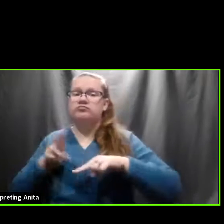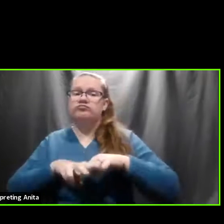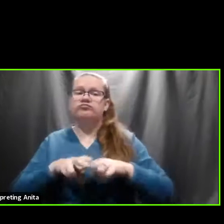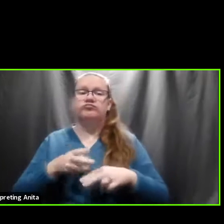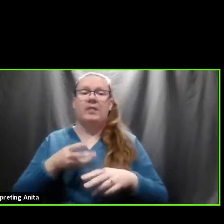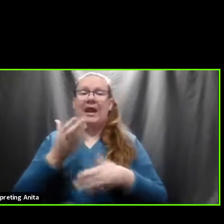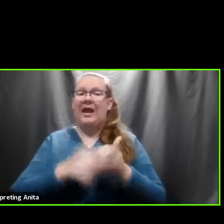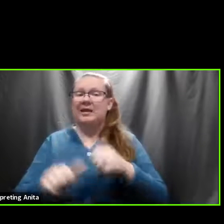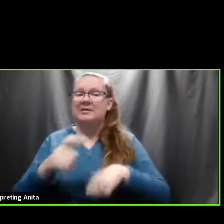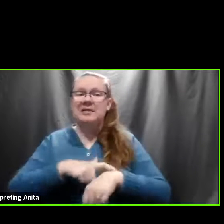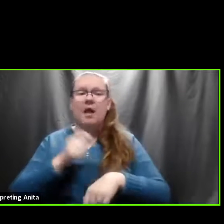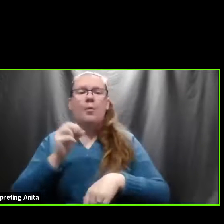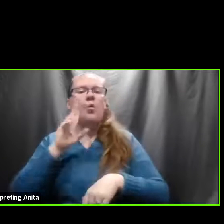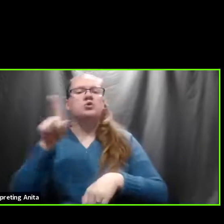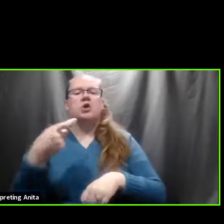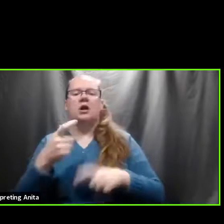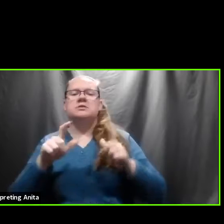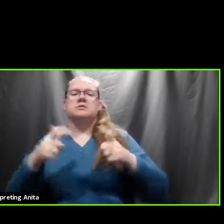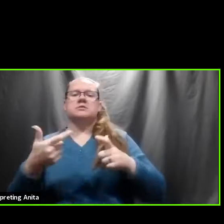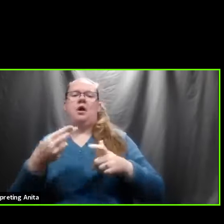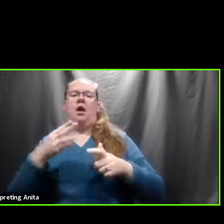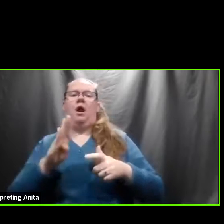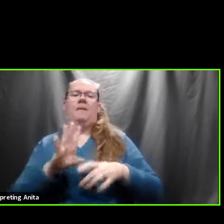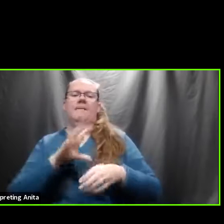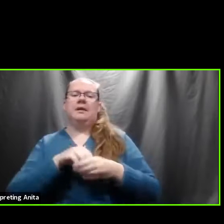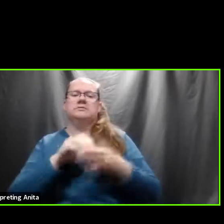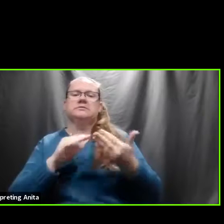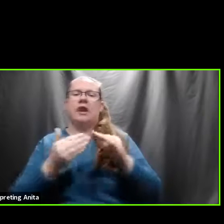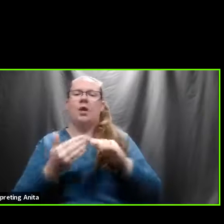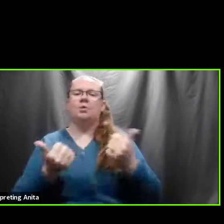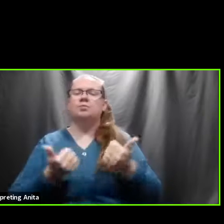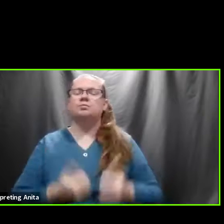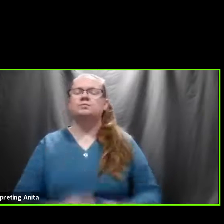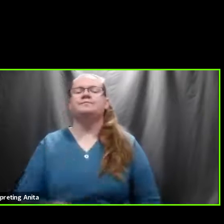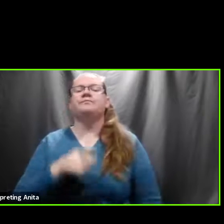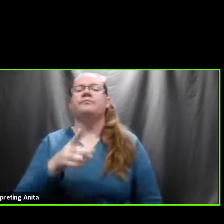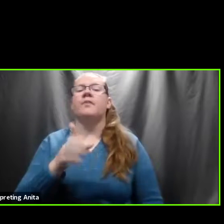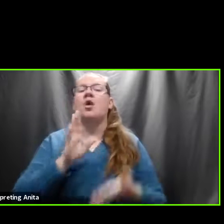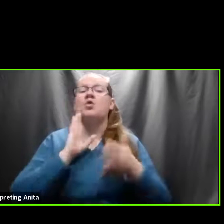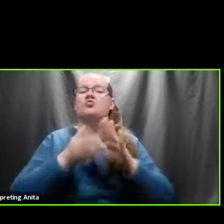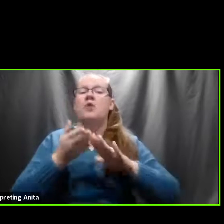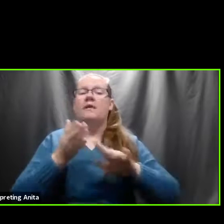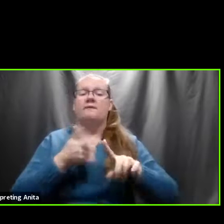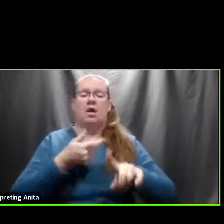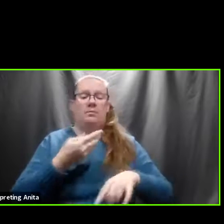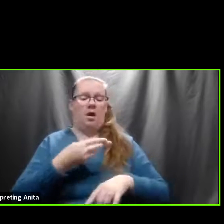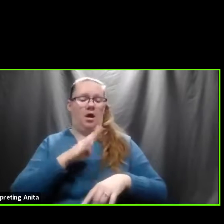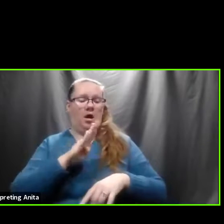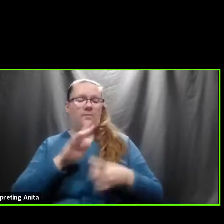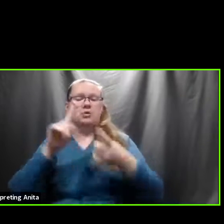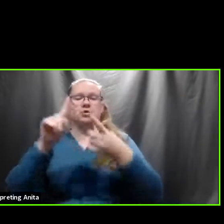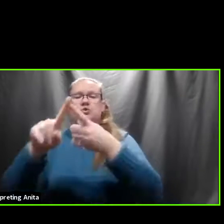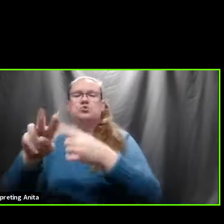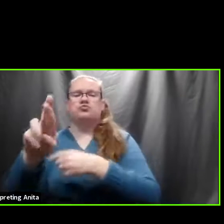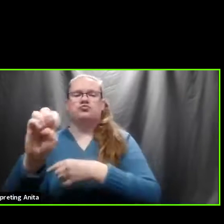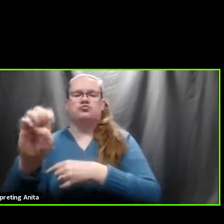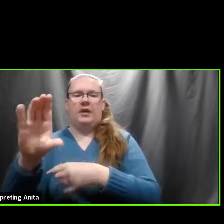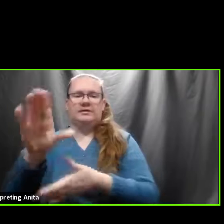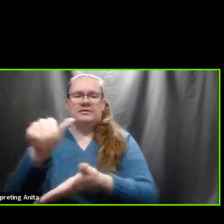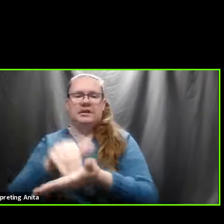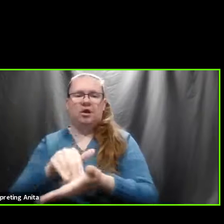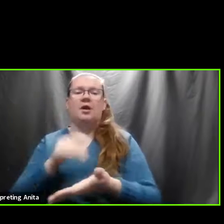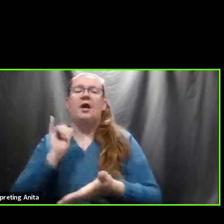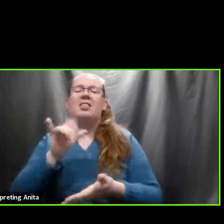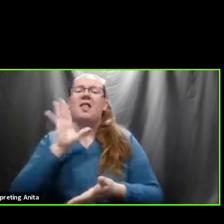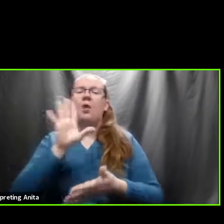or is it just the main transit hub downtown? So they're running it from the hub out to the rec center right now. And again, more to